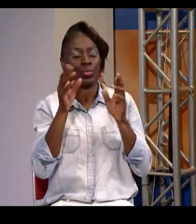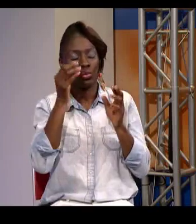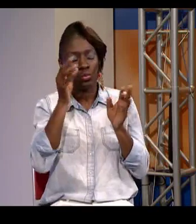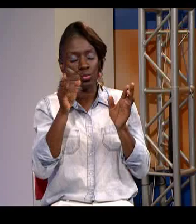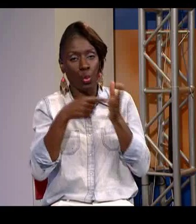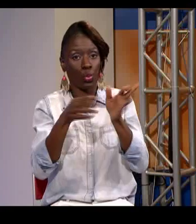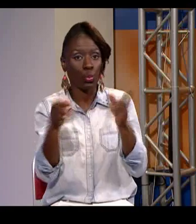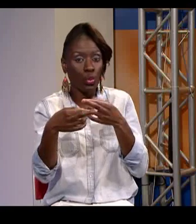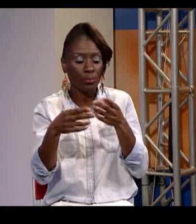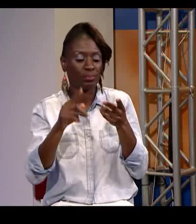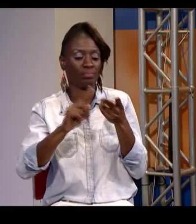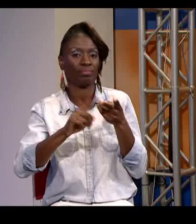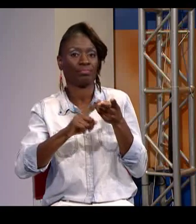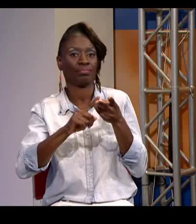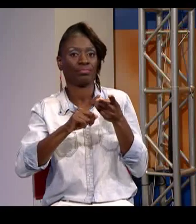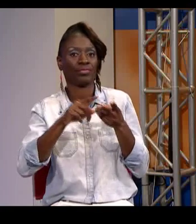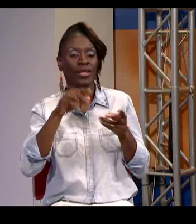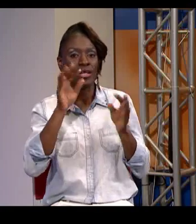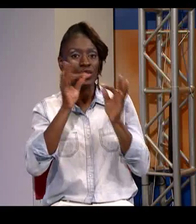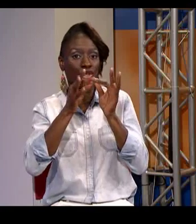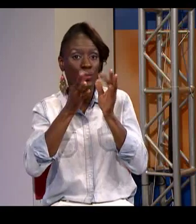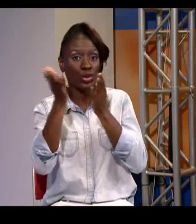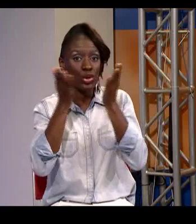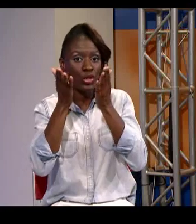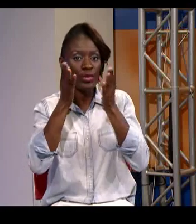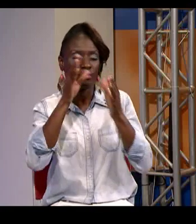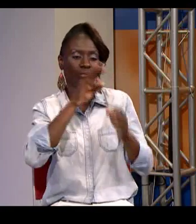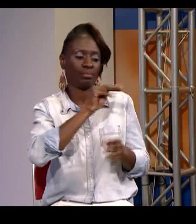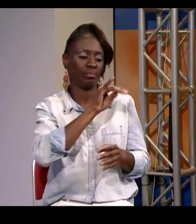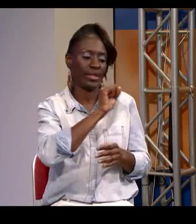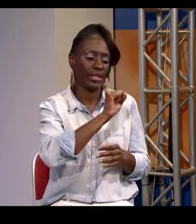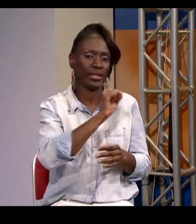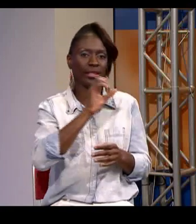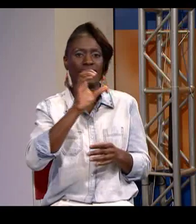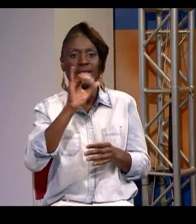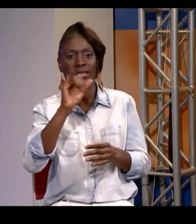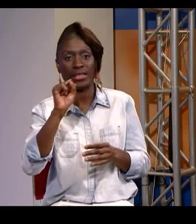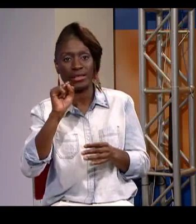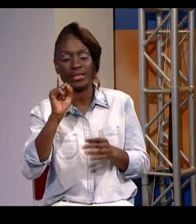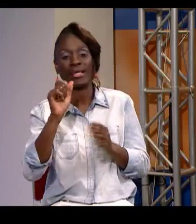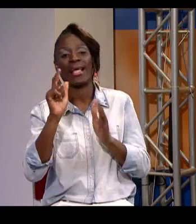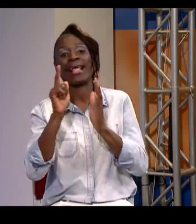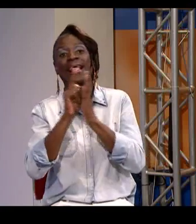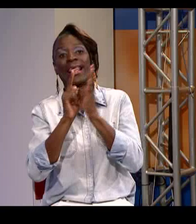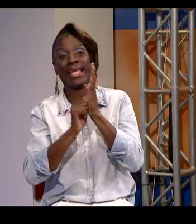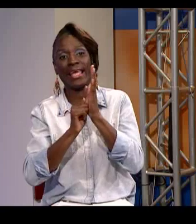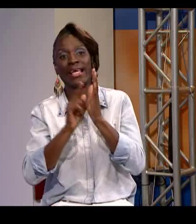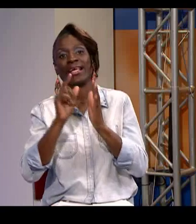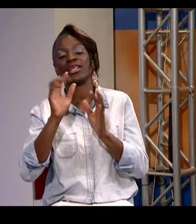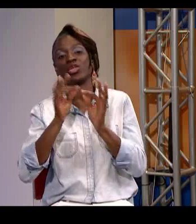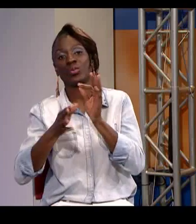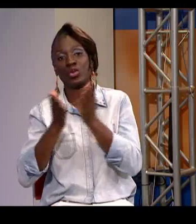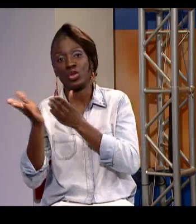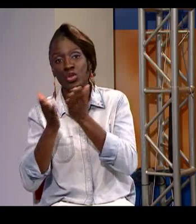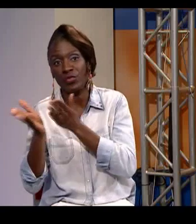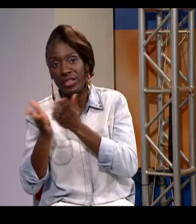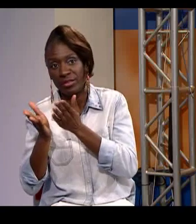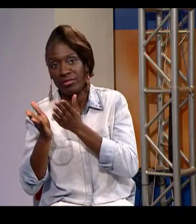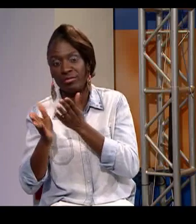different services and programs that are available, whether it be the showroom that's there, medical interpreting services, or community or legal interpreting